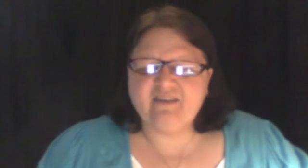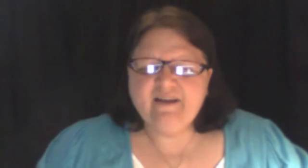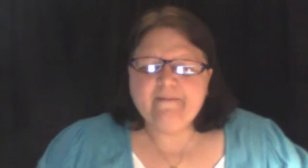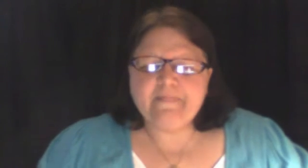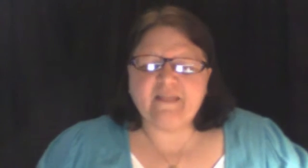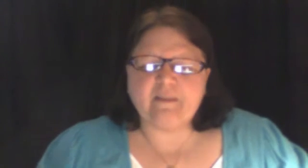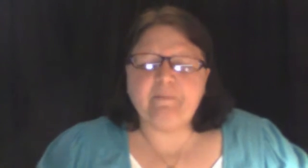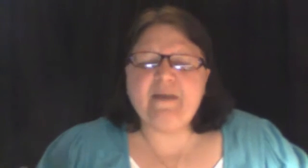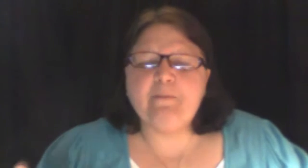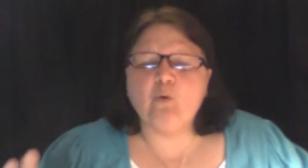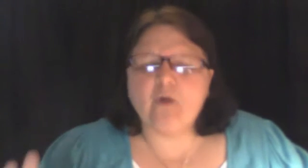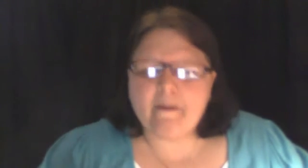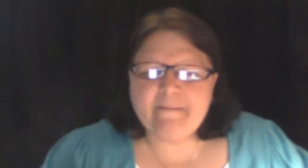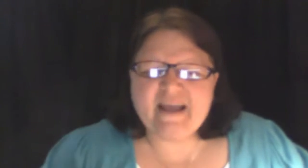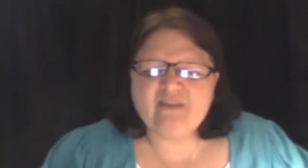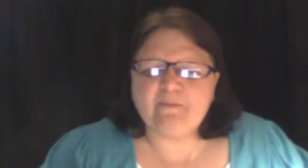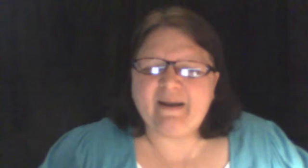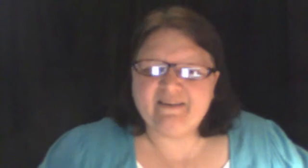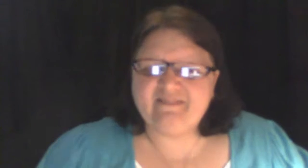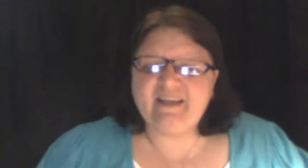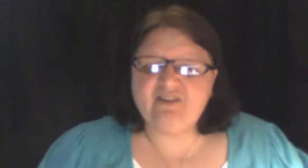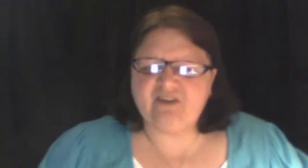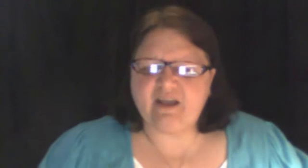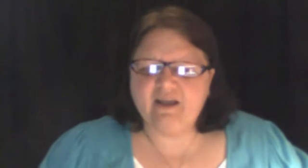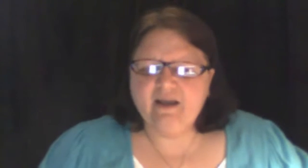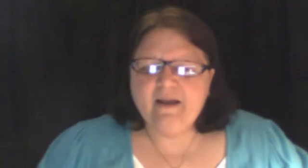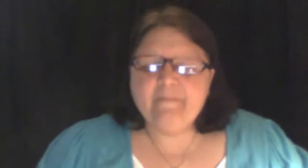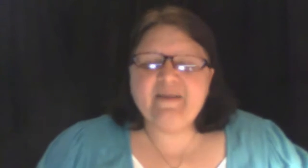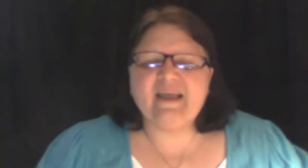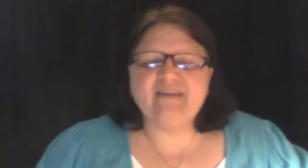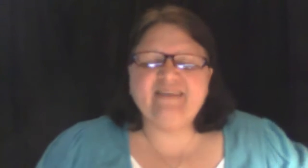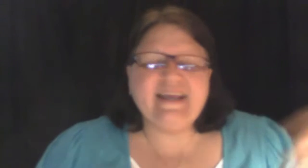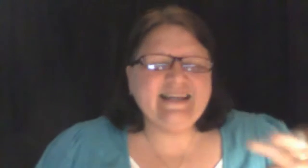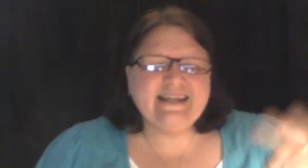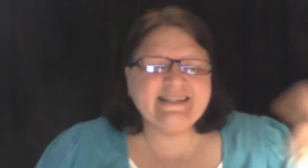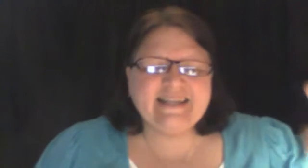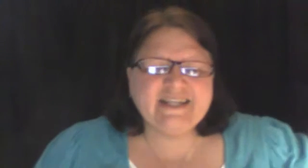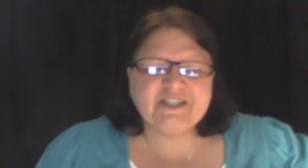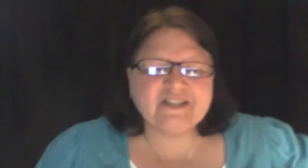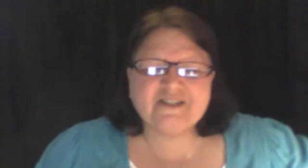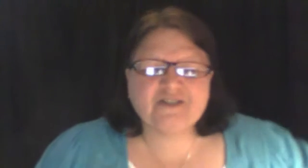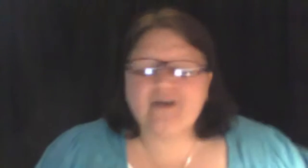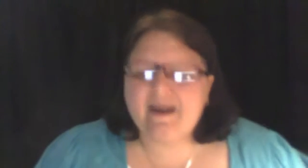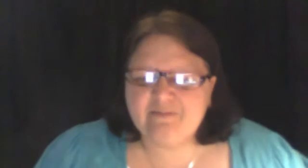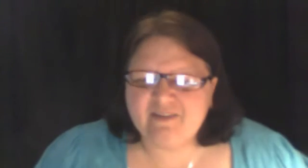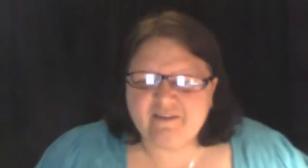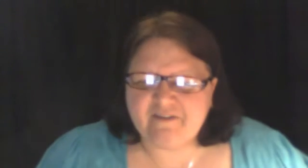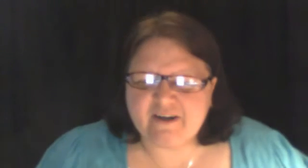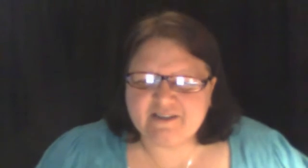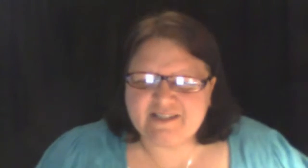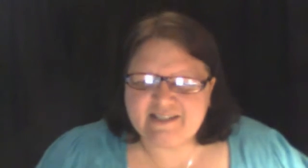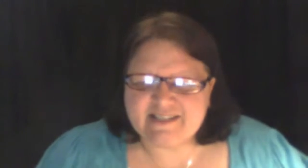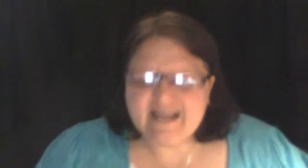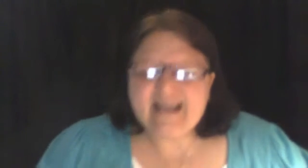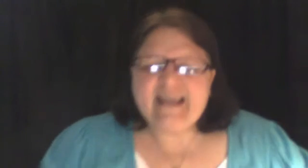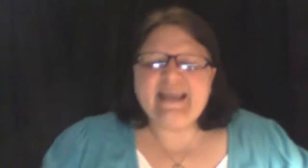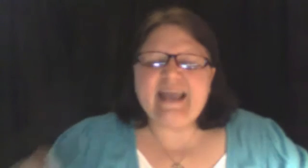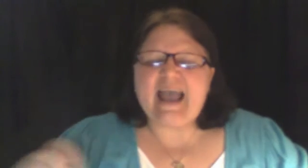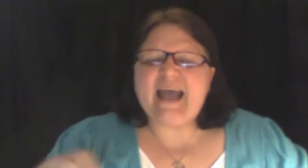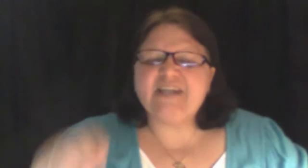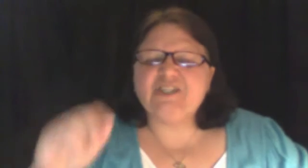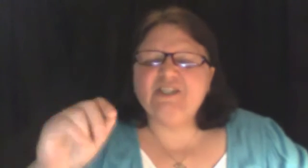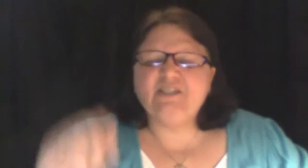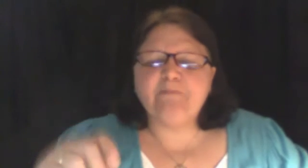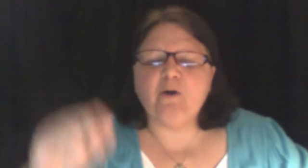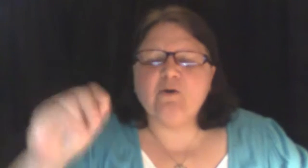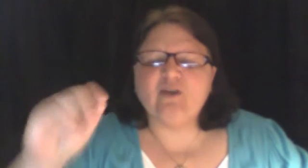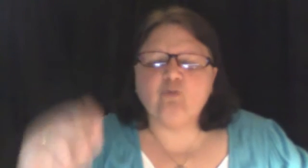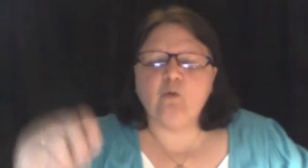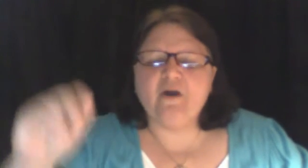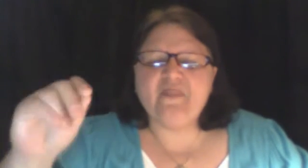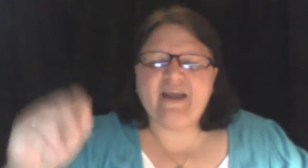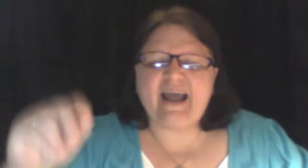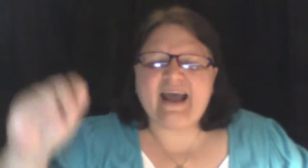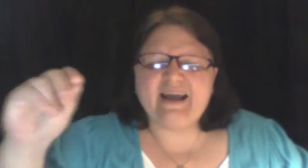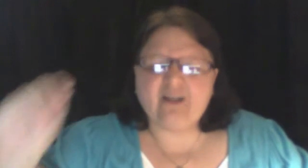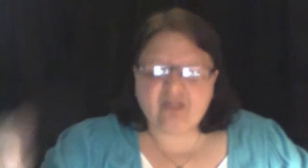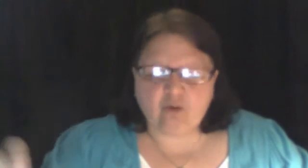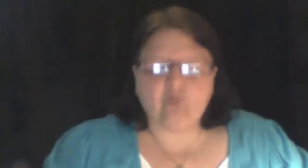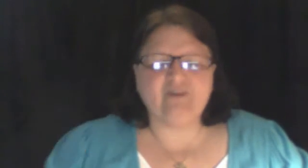that the people were amazed by his teaching because he didn't teach as the scribes and the Pharisees. He actually spoke as one that had authority.